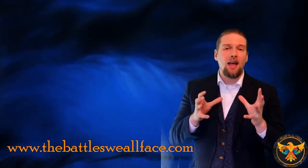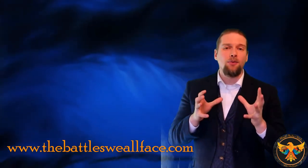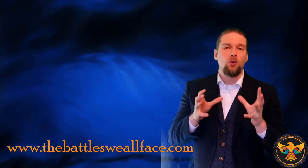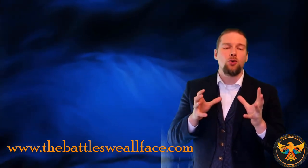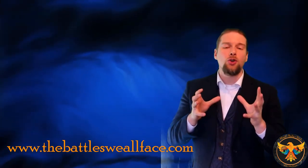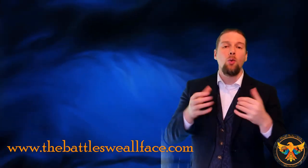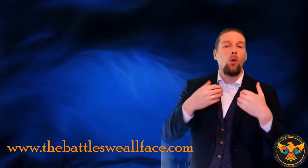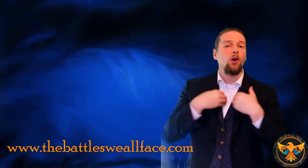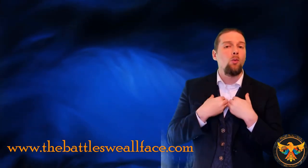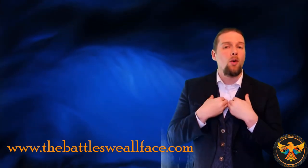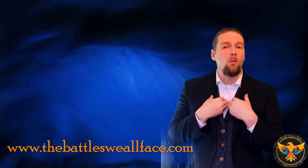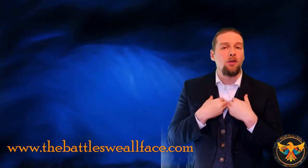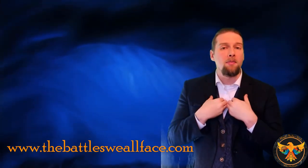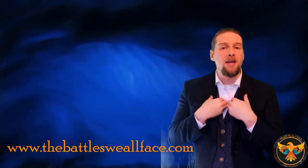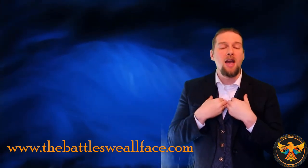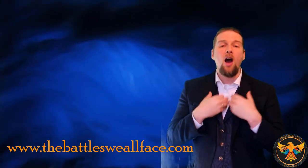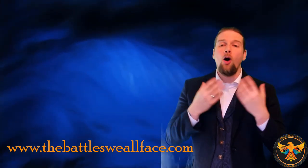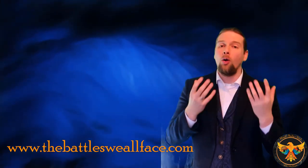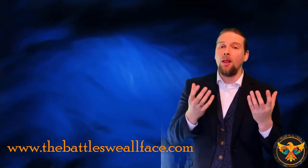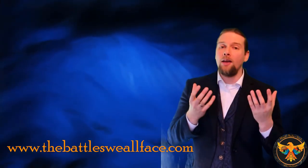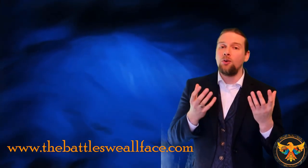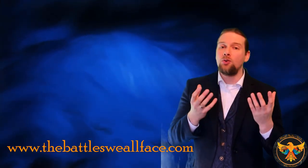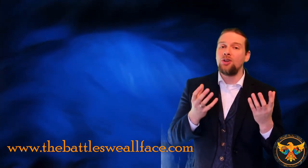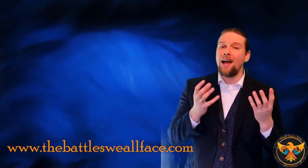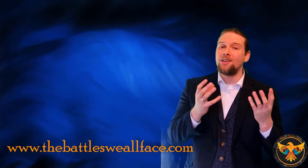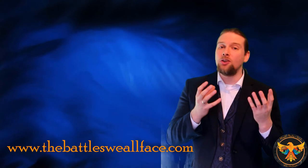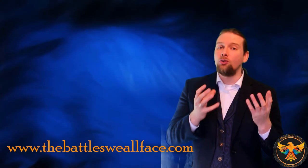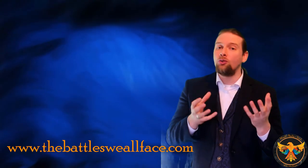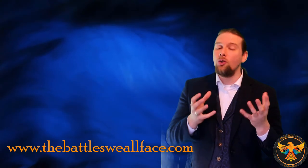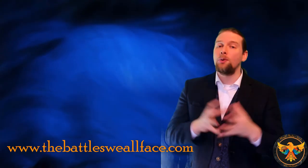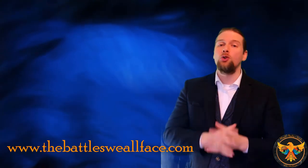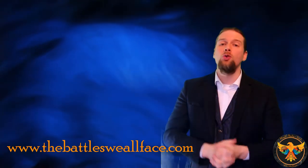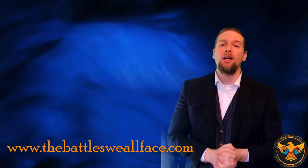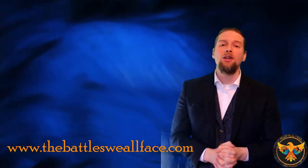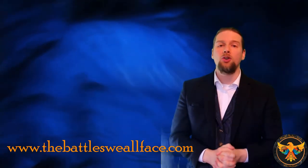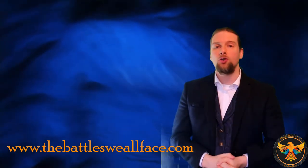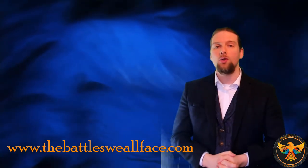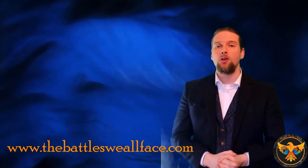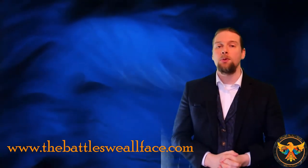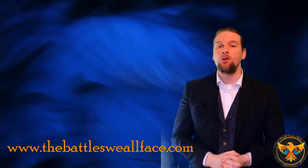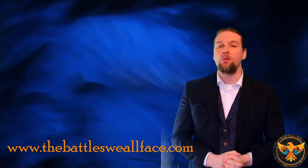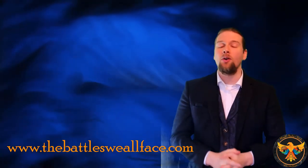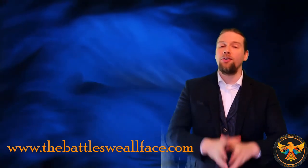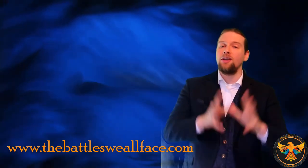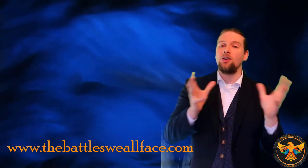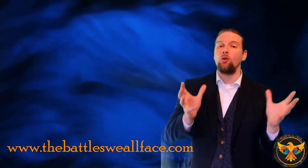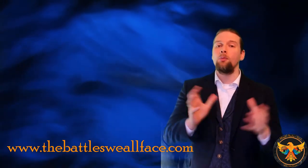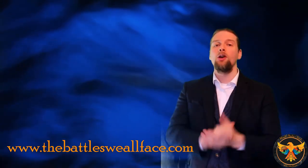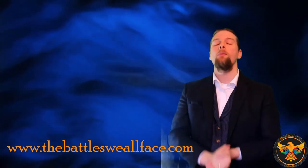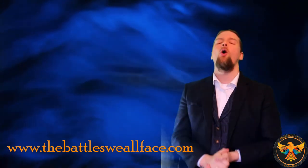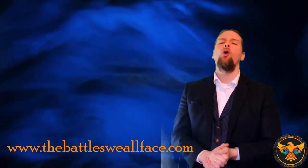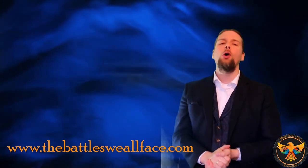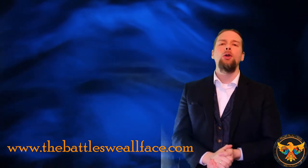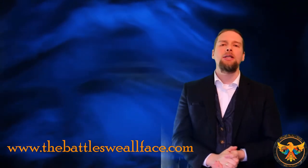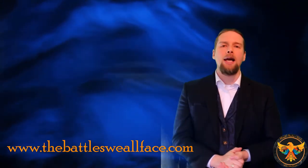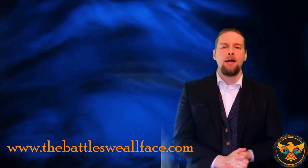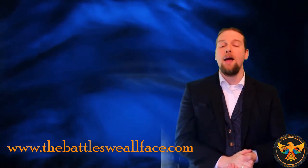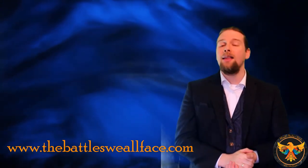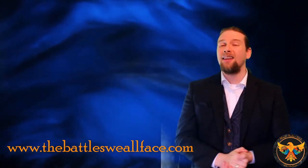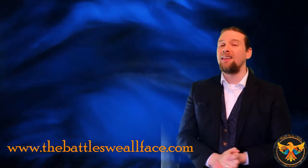life coaching one-on-one with me or life coaching as a group, do get in touch with us because we've got things that are opening up all the time that I